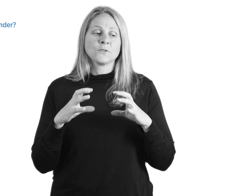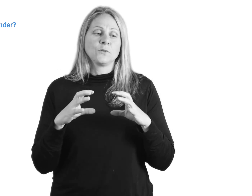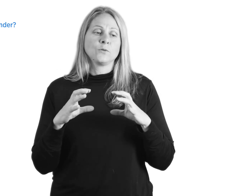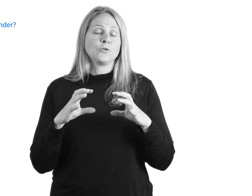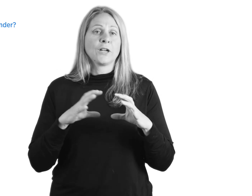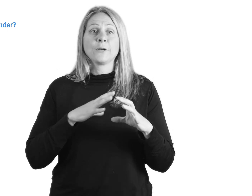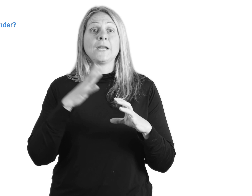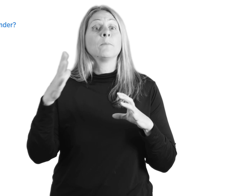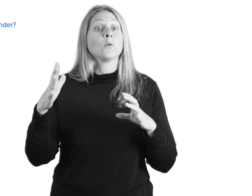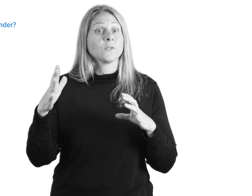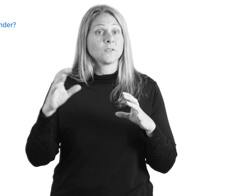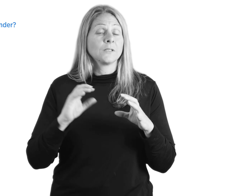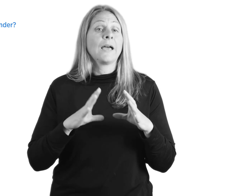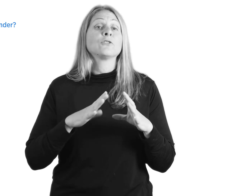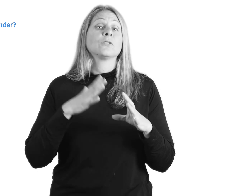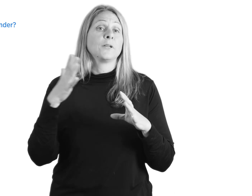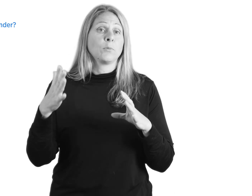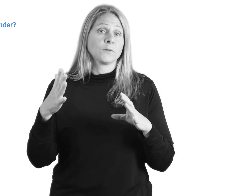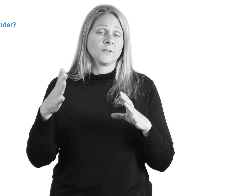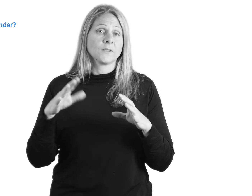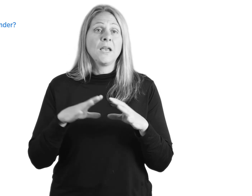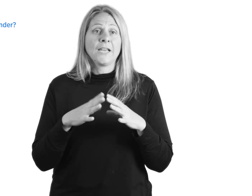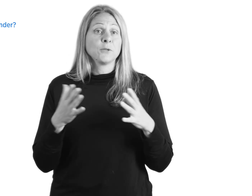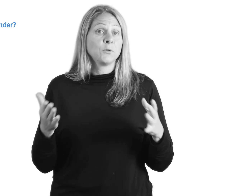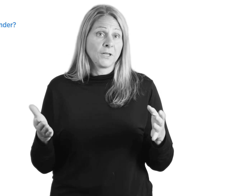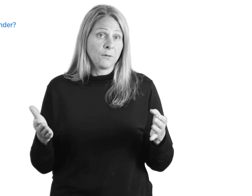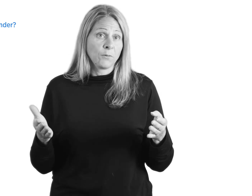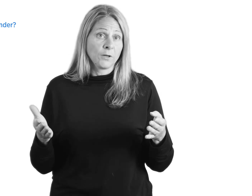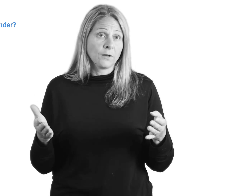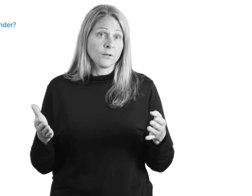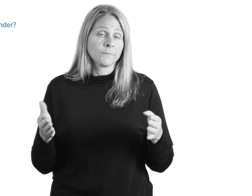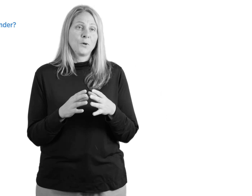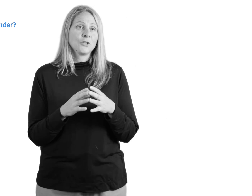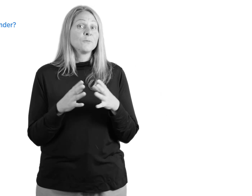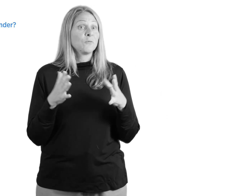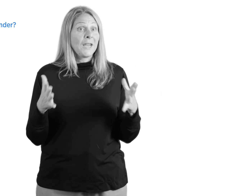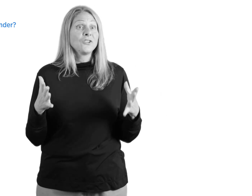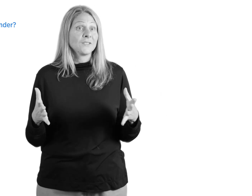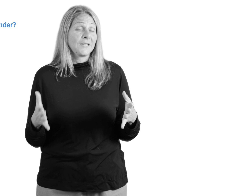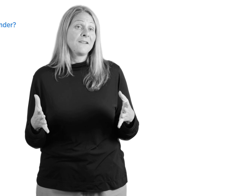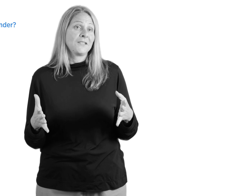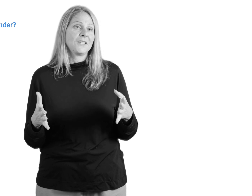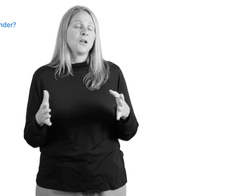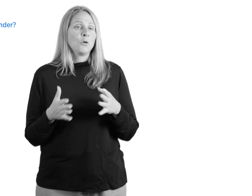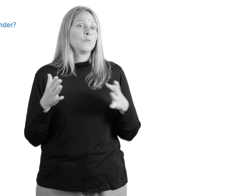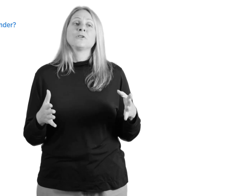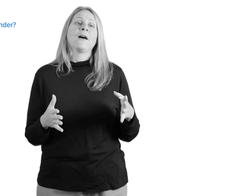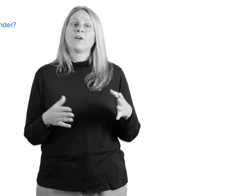to generate impulses, electrical impulses, and communicate with one another. So in terms of patient safety, we really have